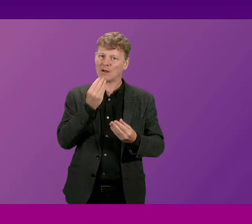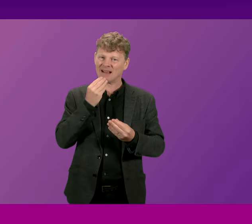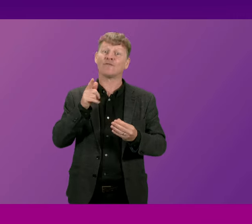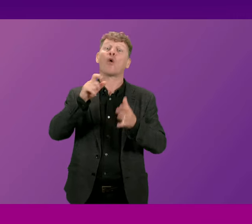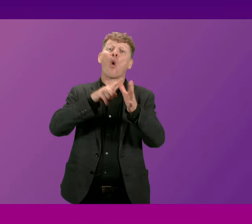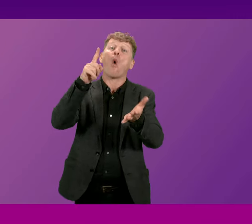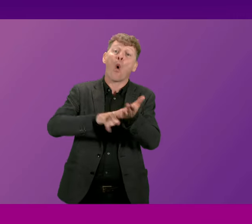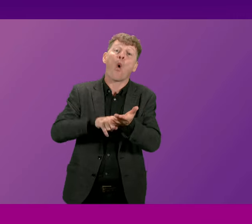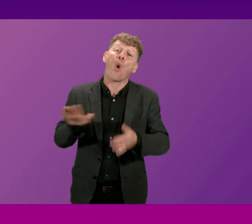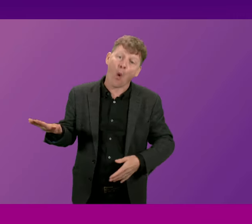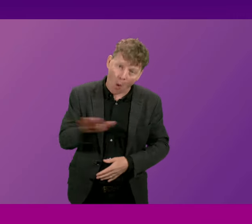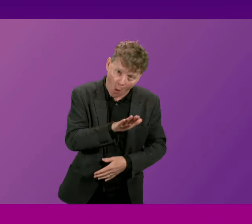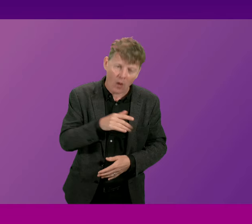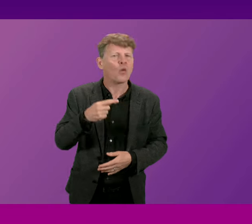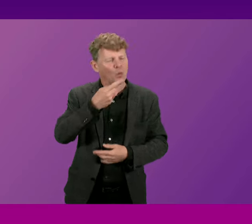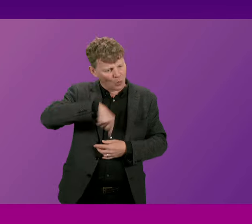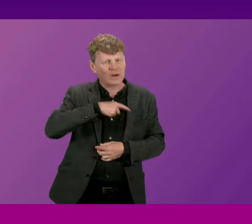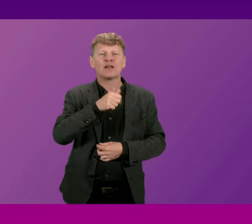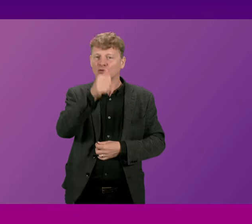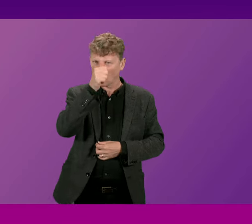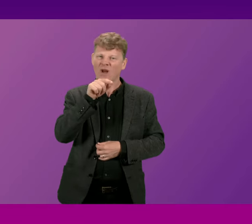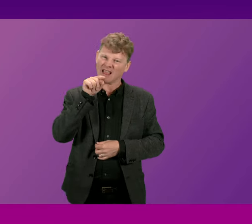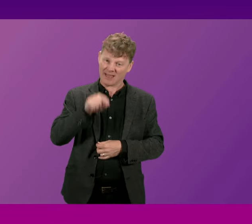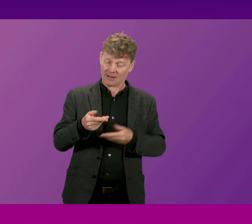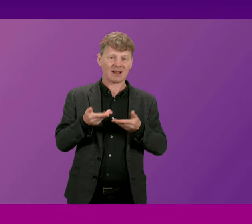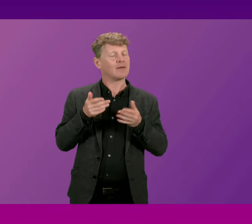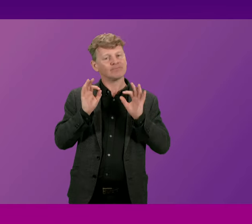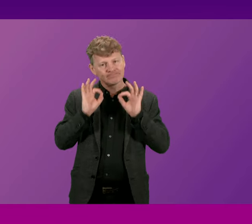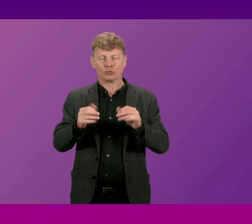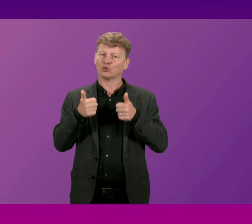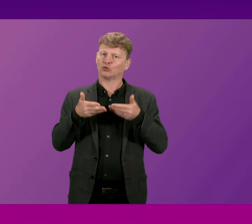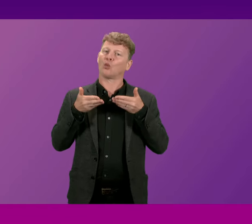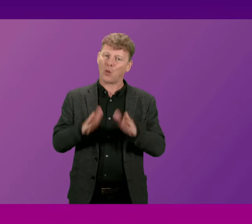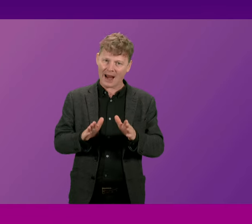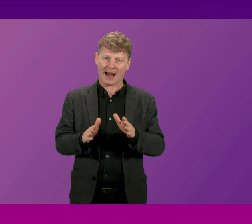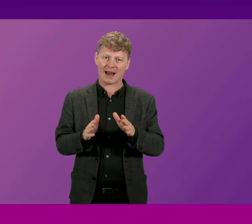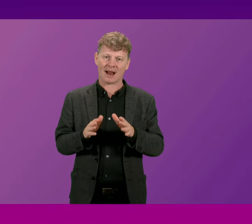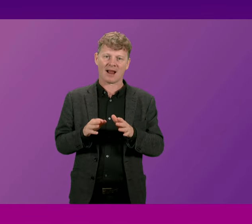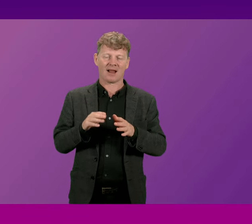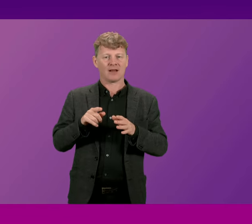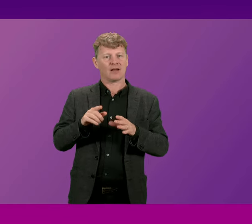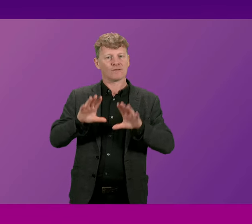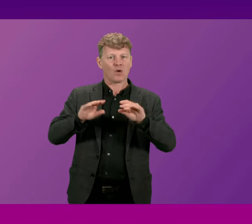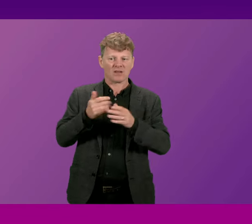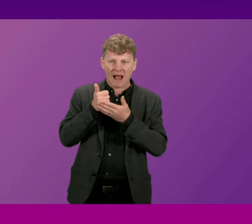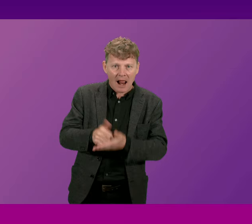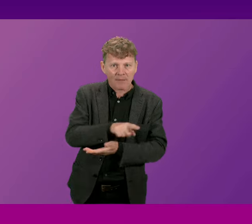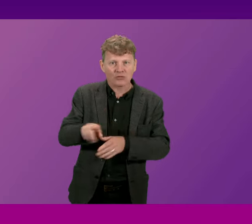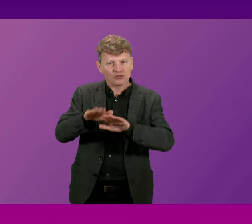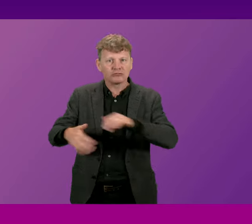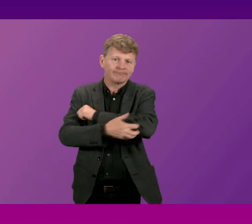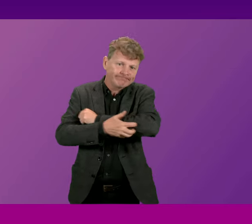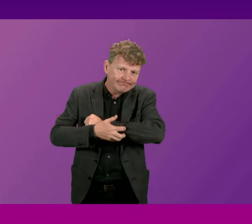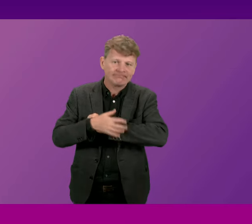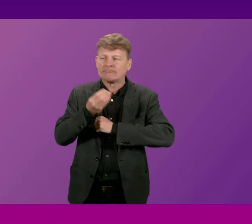getting school meals to all kids is an effective way to mitigate the impacts and stigma around child poverty